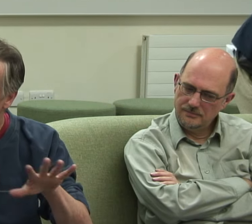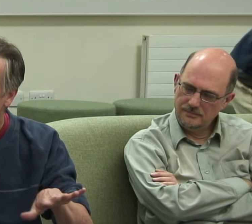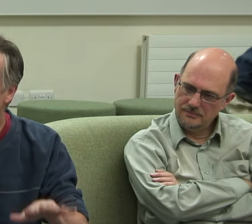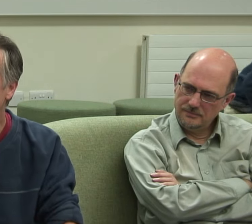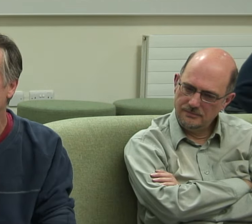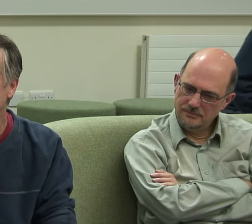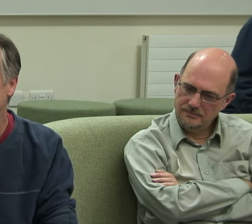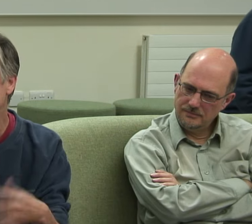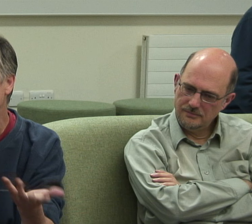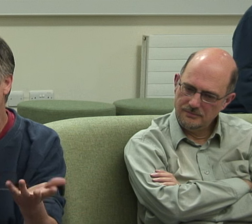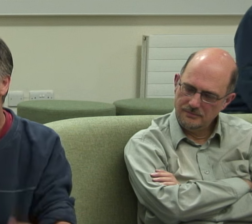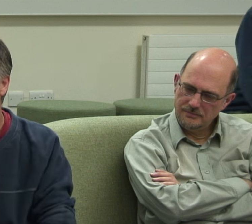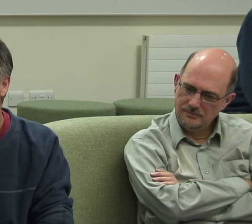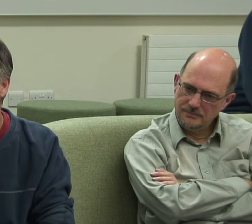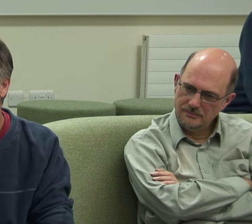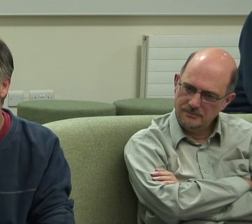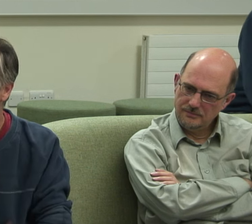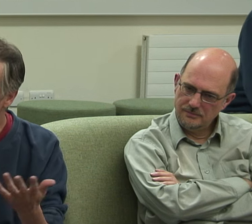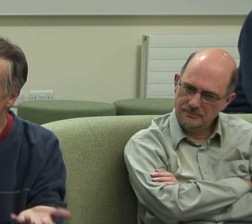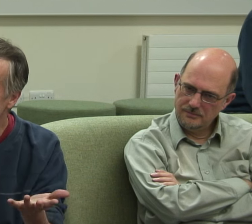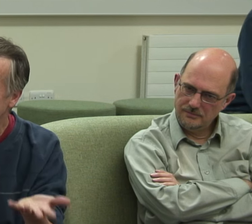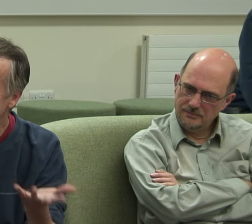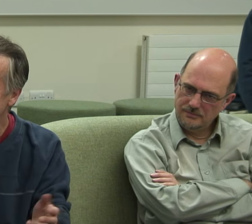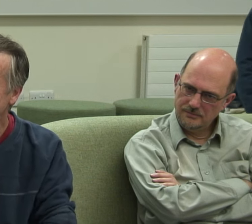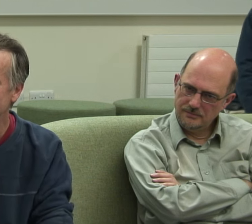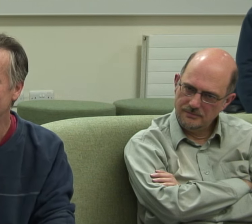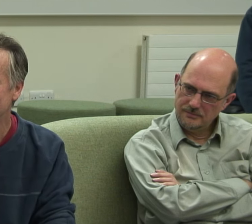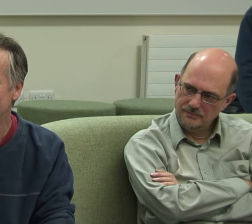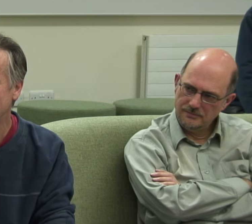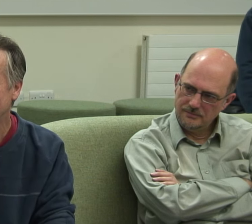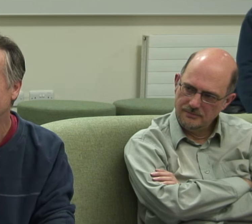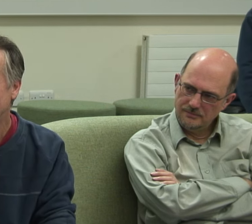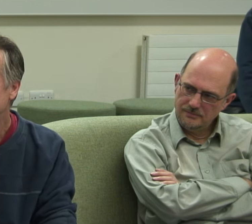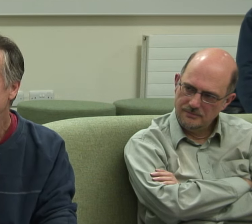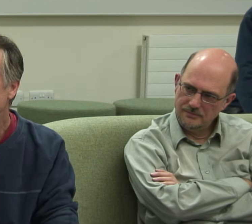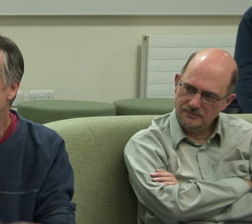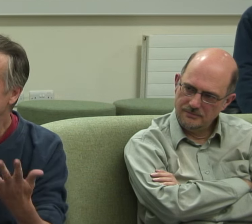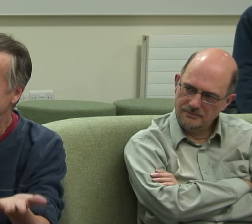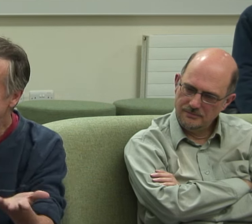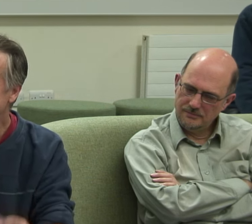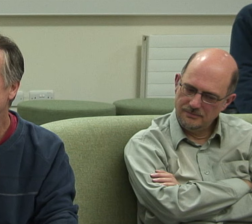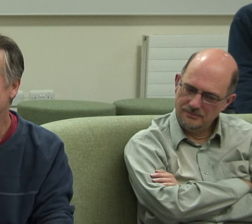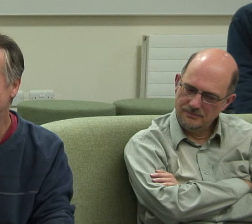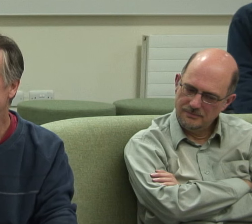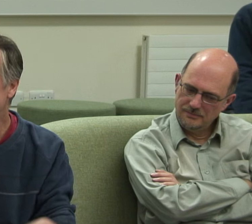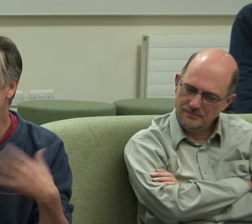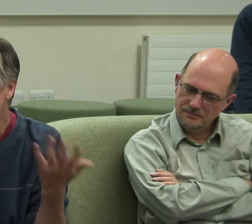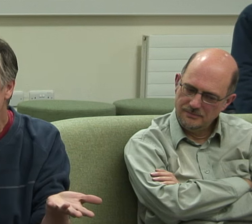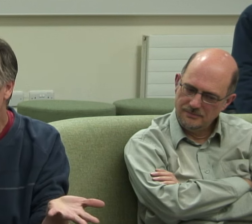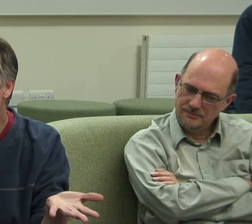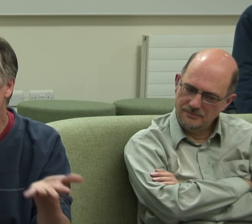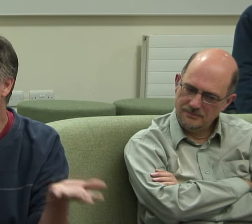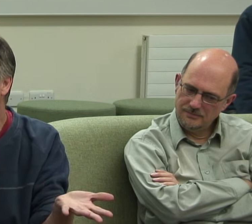changed my life quite a lot so I find your ideas very moving and I'm very pleased that you